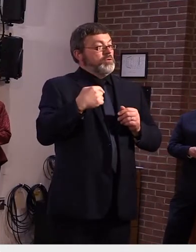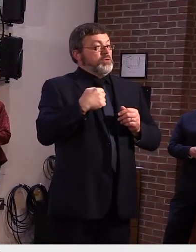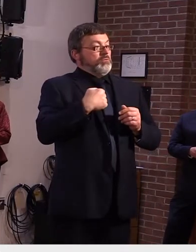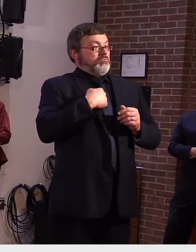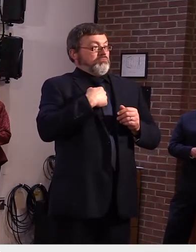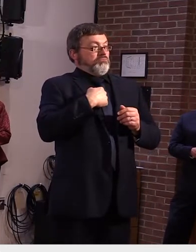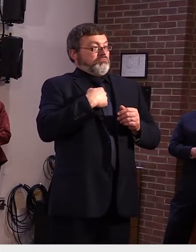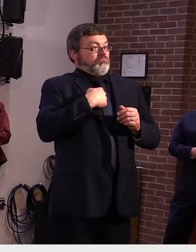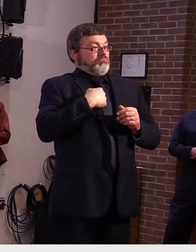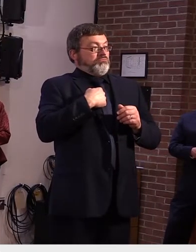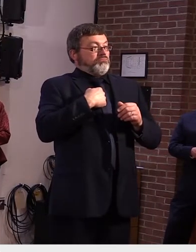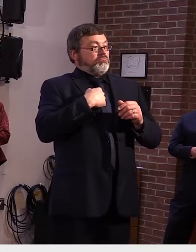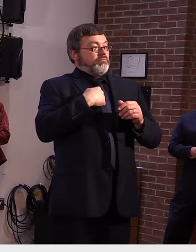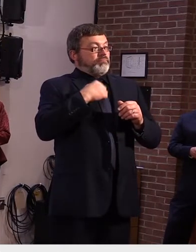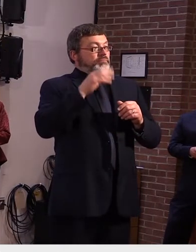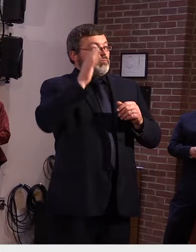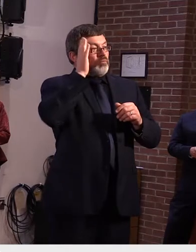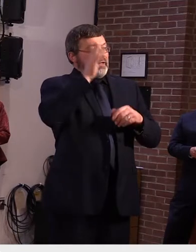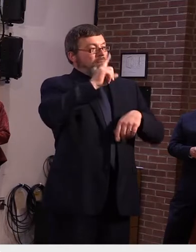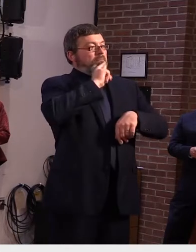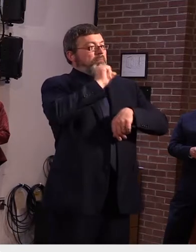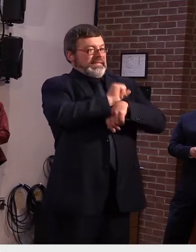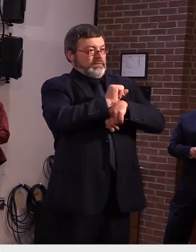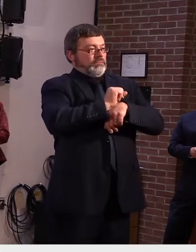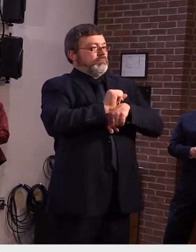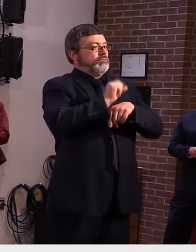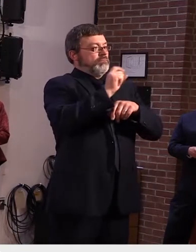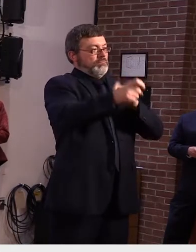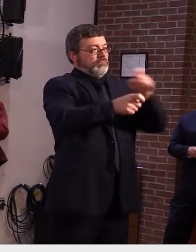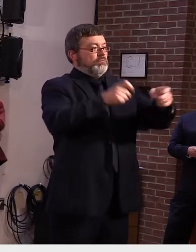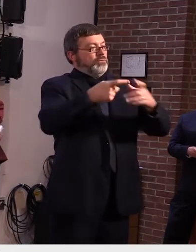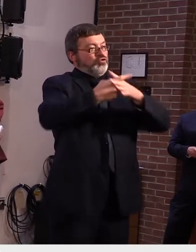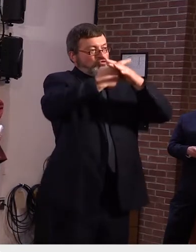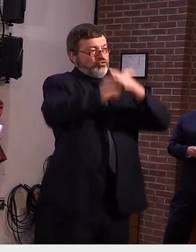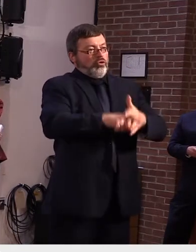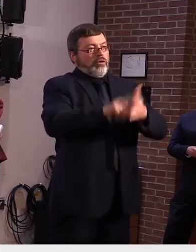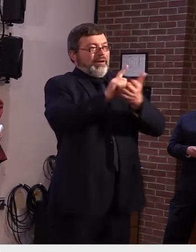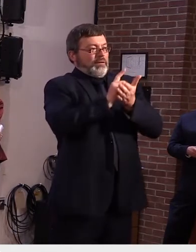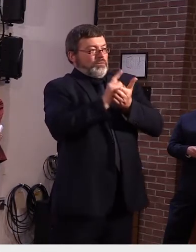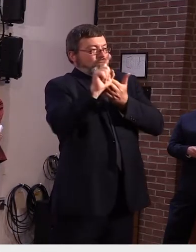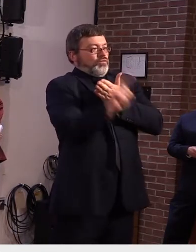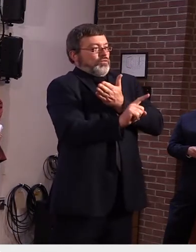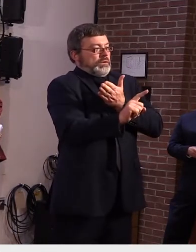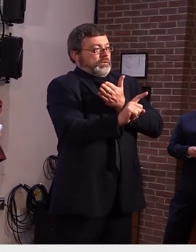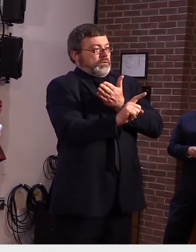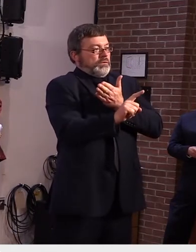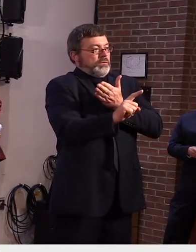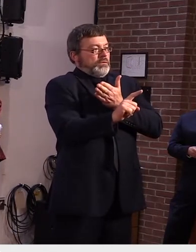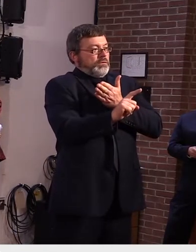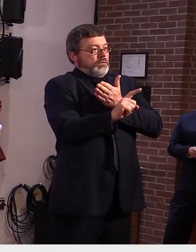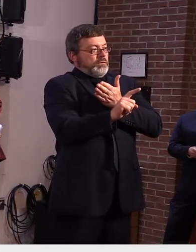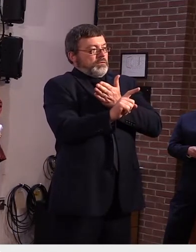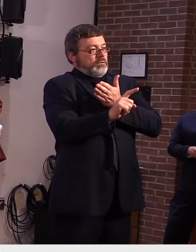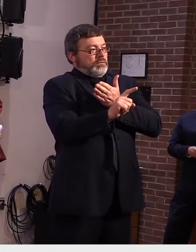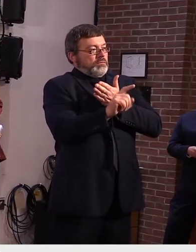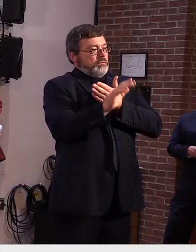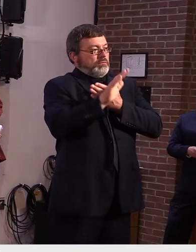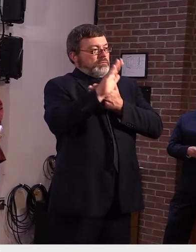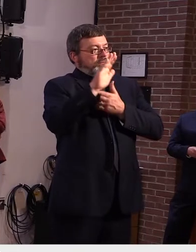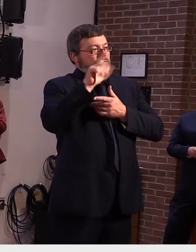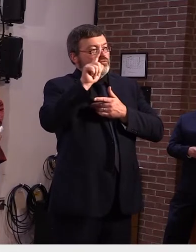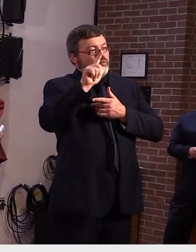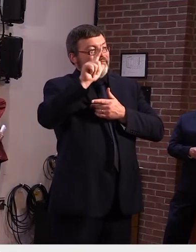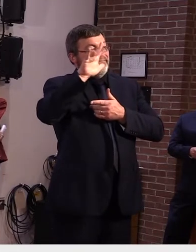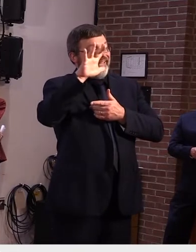uh payment going out at the start of next week to the tune of about i believe 25 million dollars um